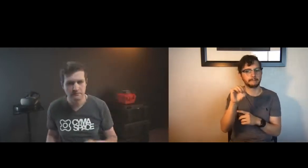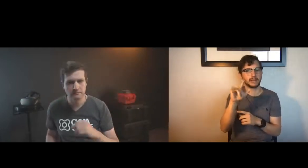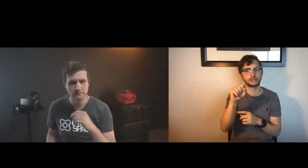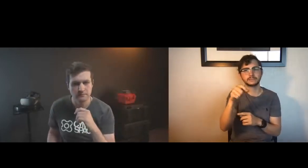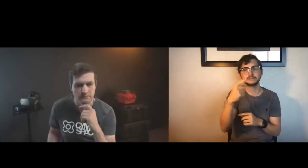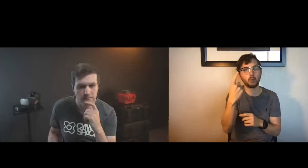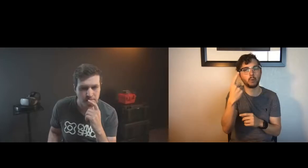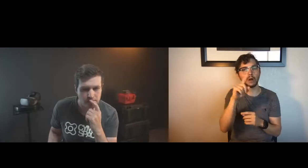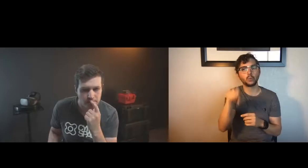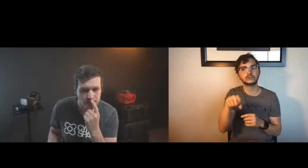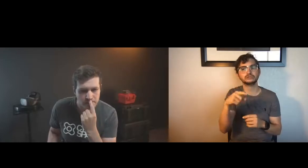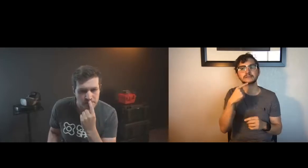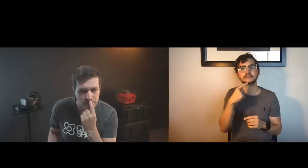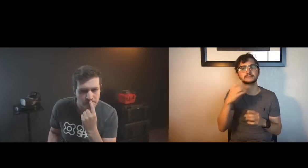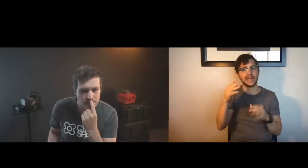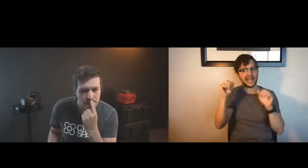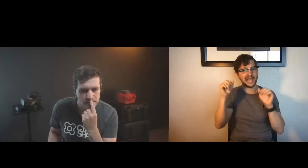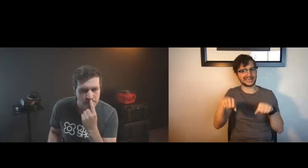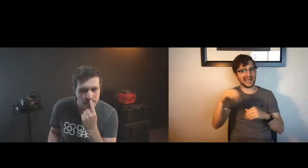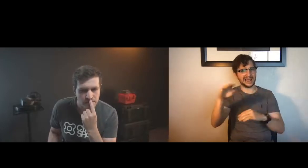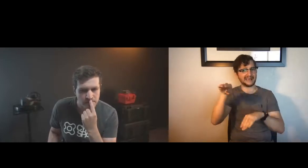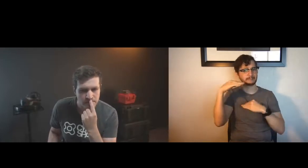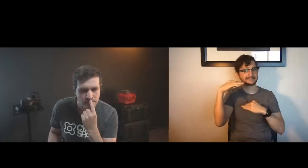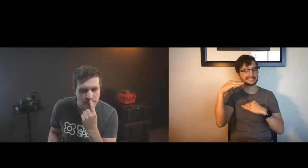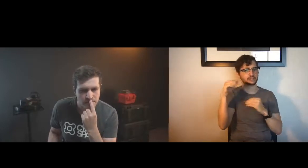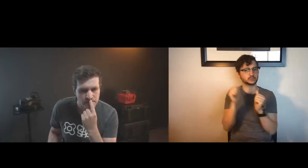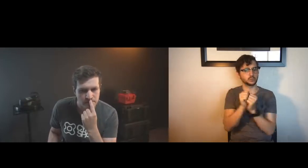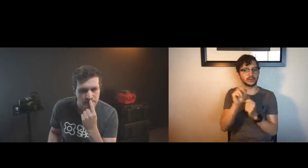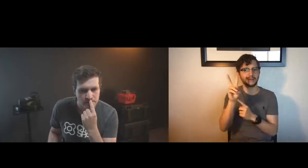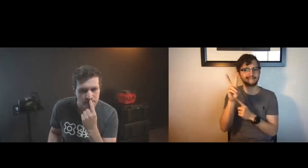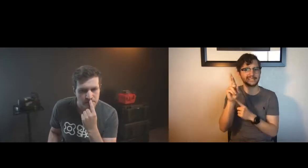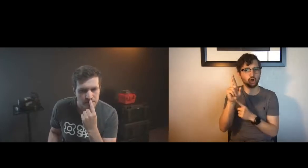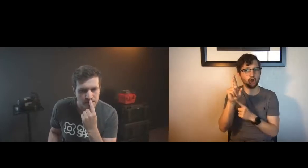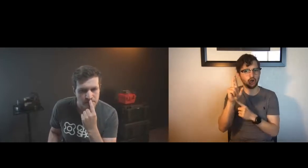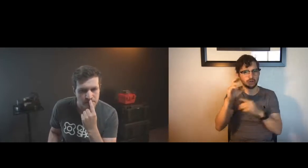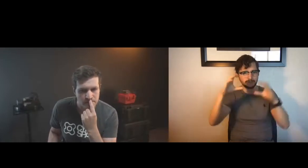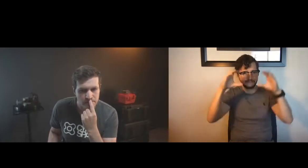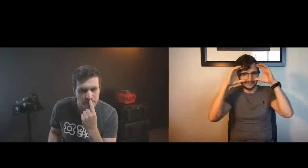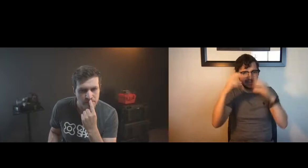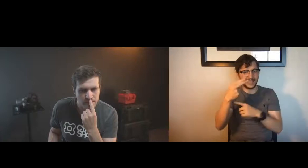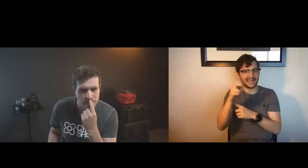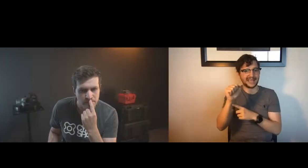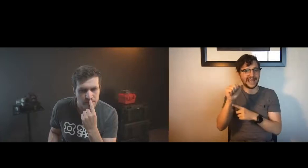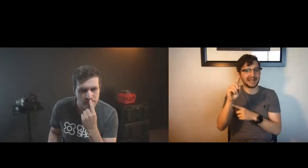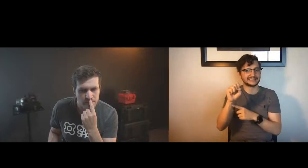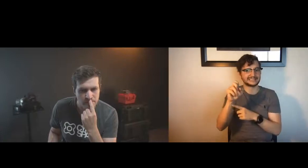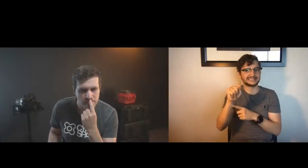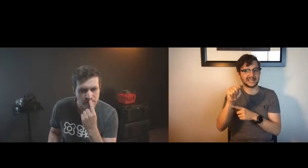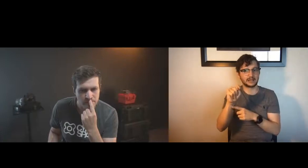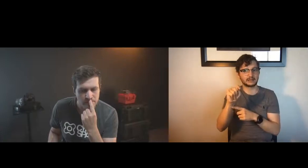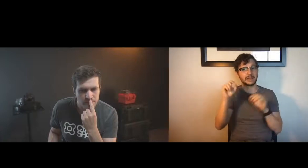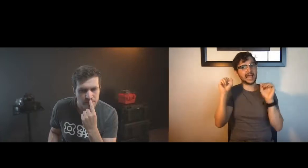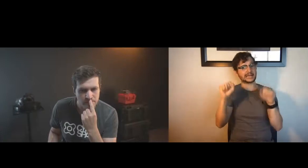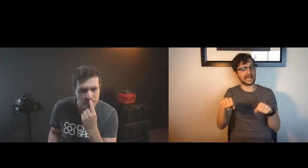miles we have a question for you from the audience can the limitations with